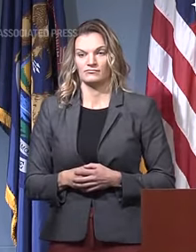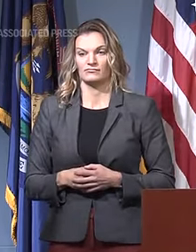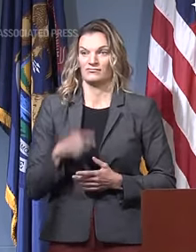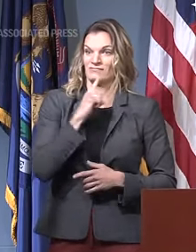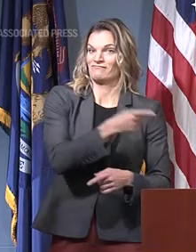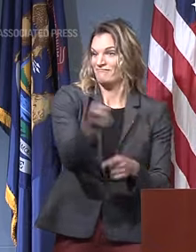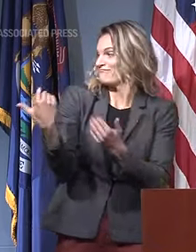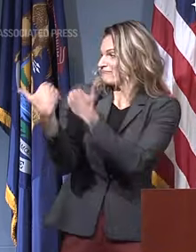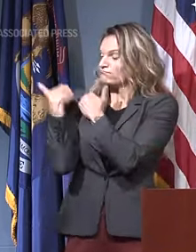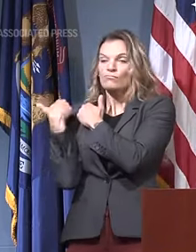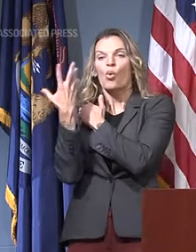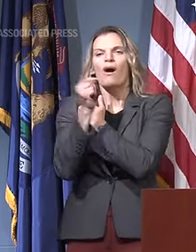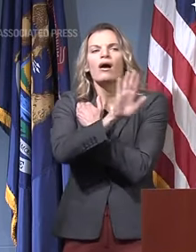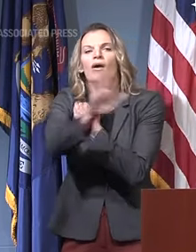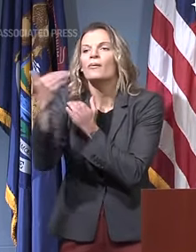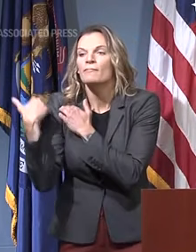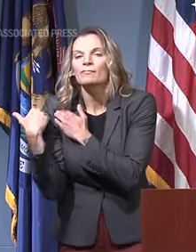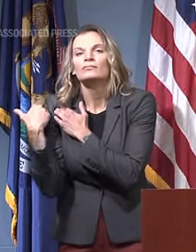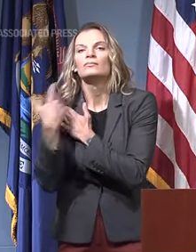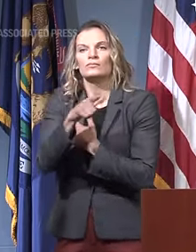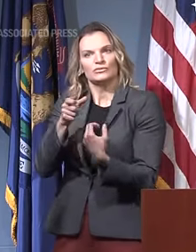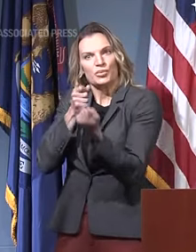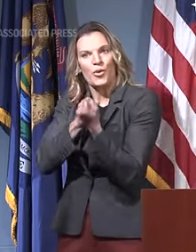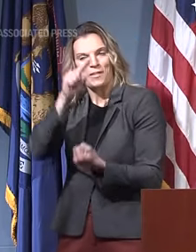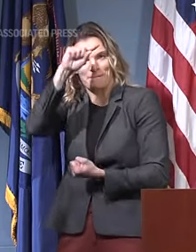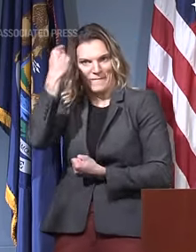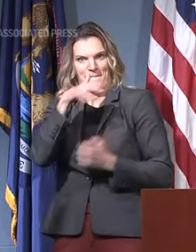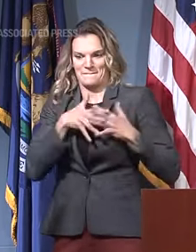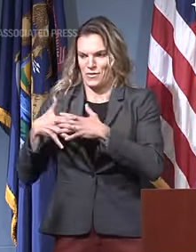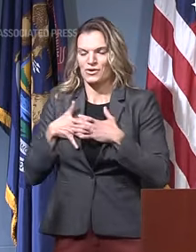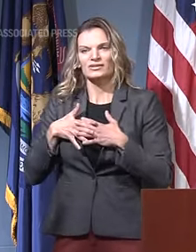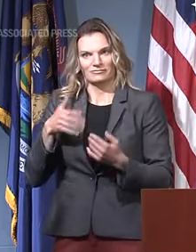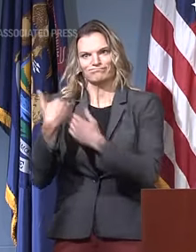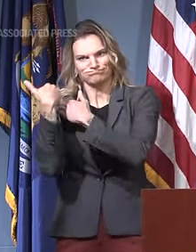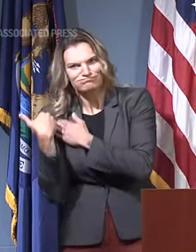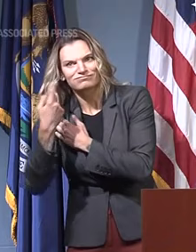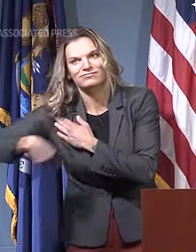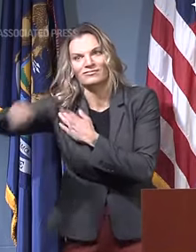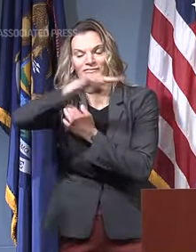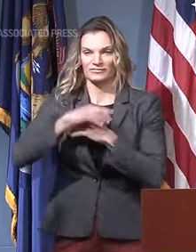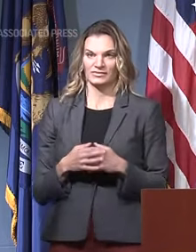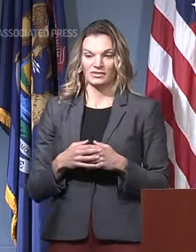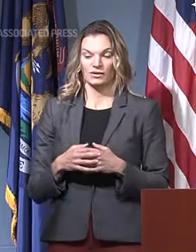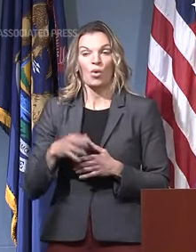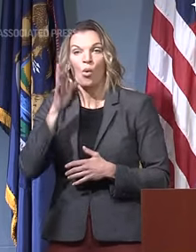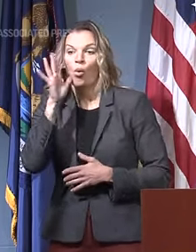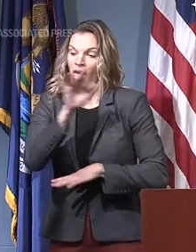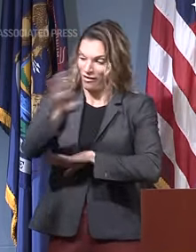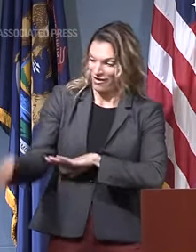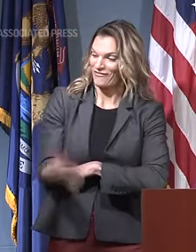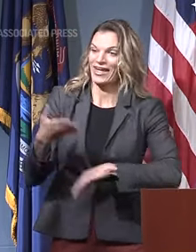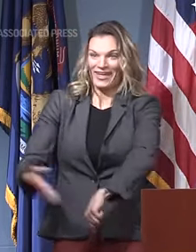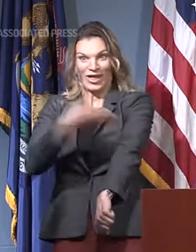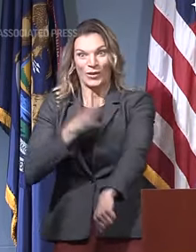for generations. And it's going to take time. But the most important thing we can do during this time is work